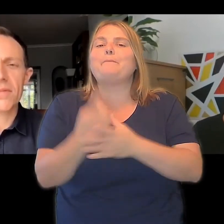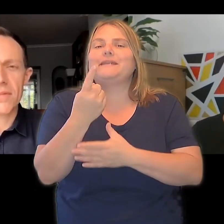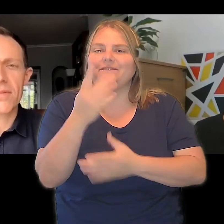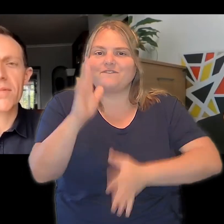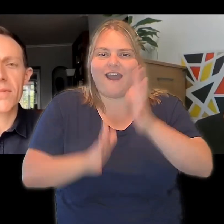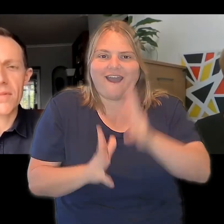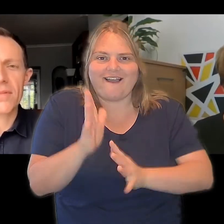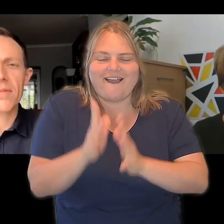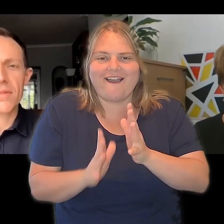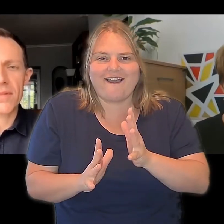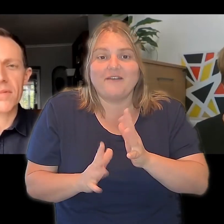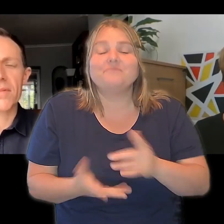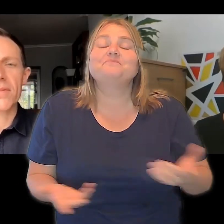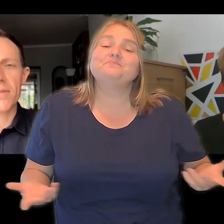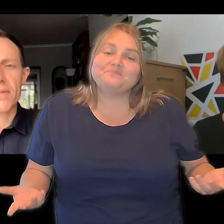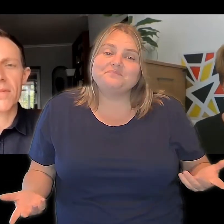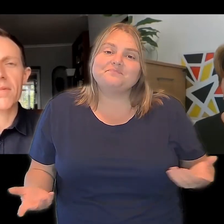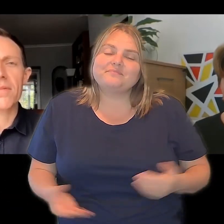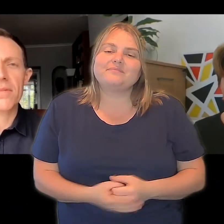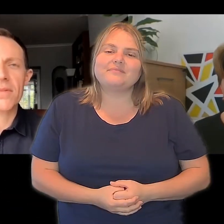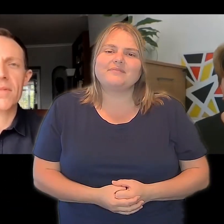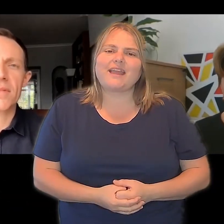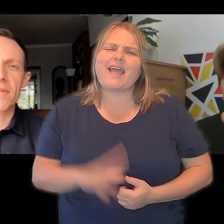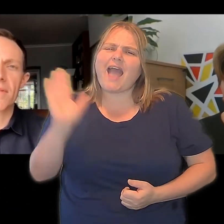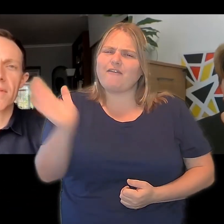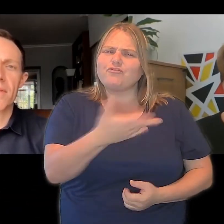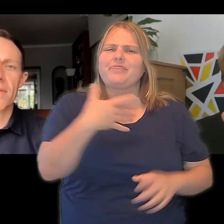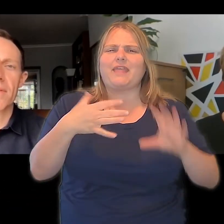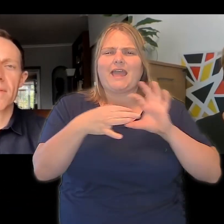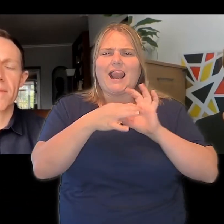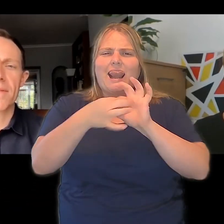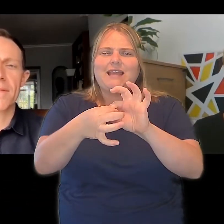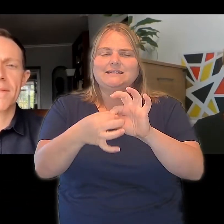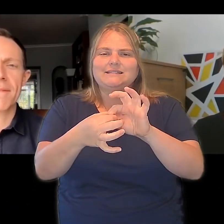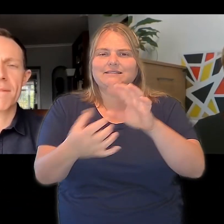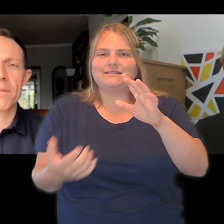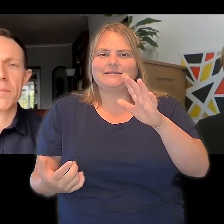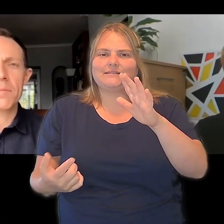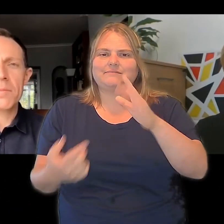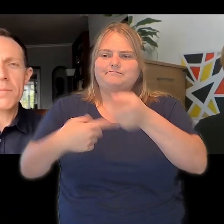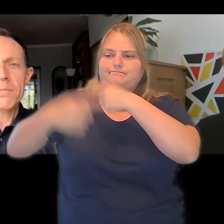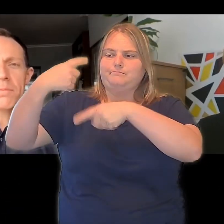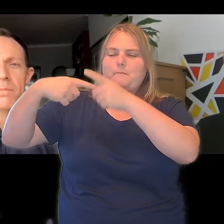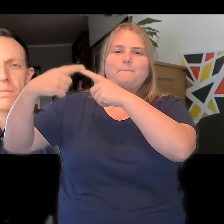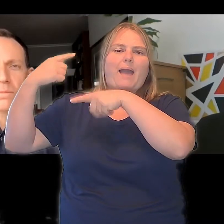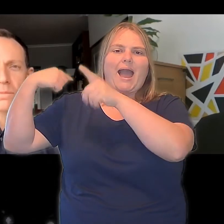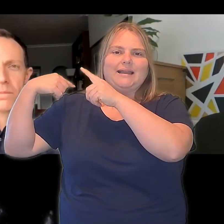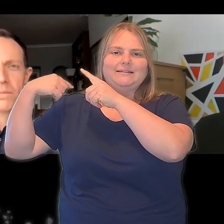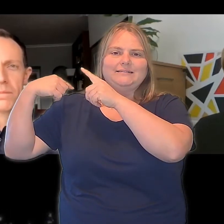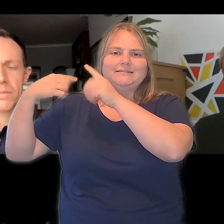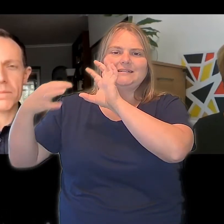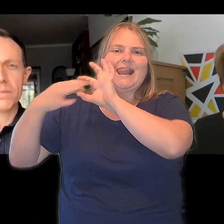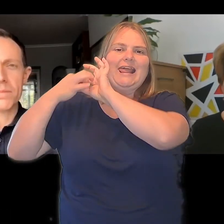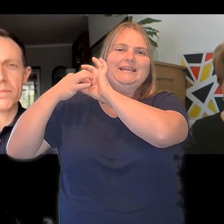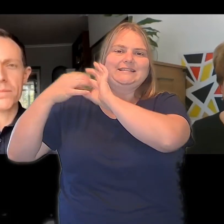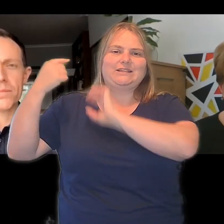Every decision, everything comes back to politics. At some point, someone has made a political decision.